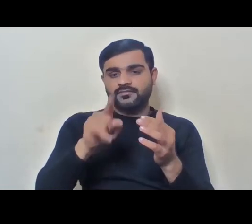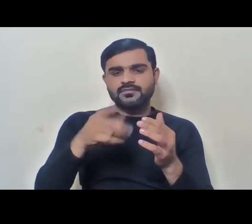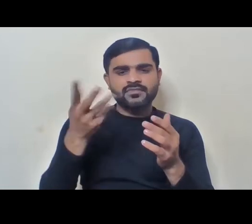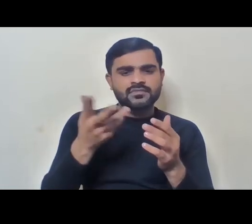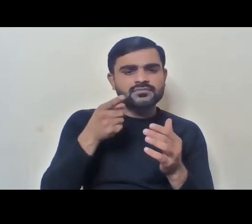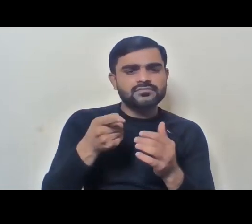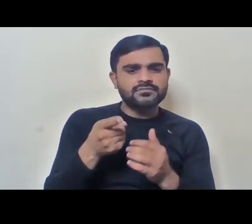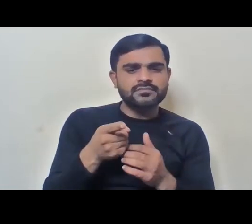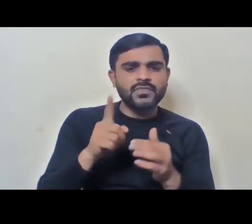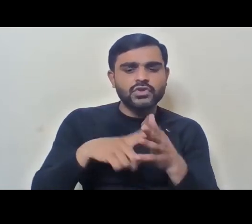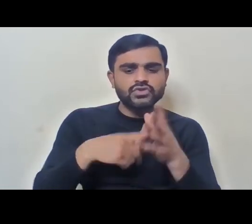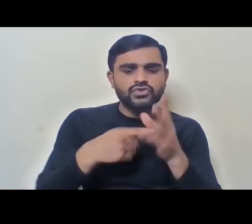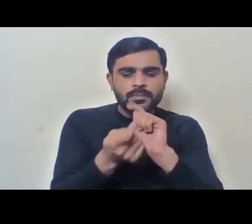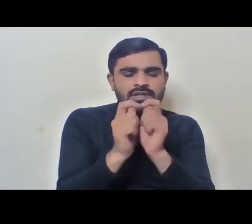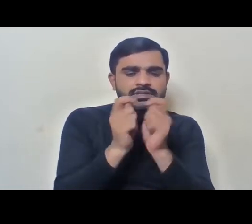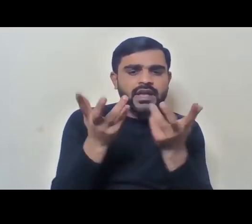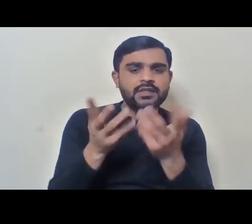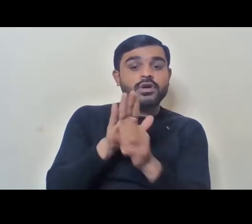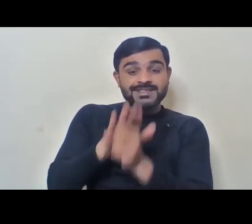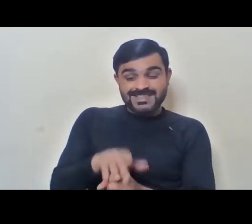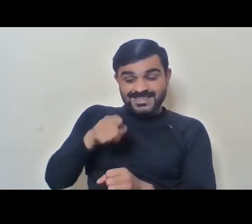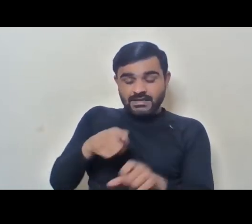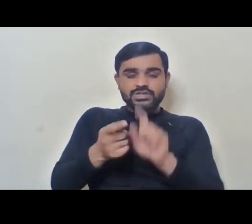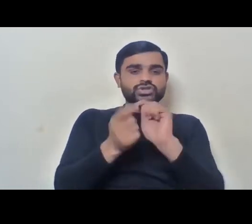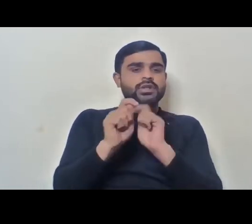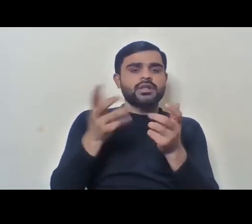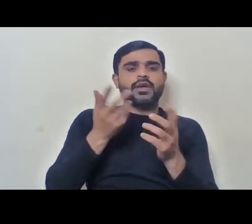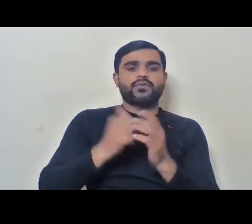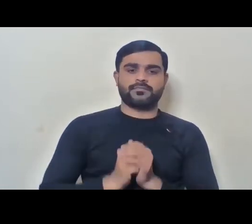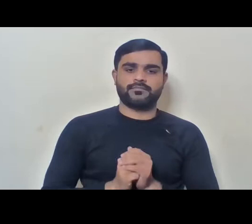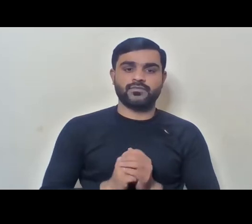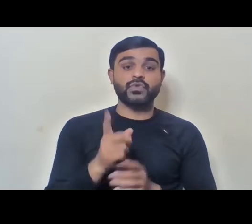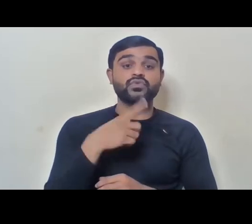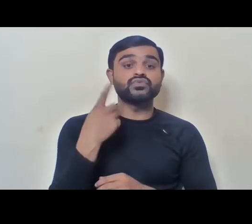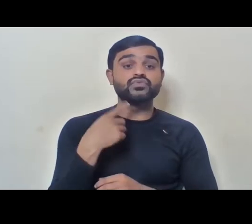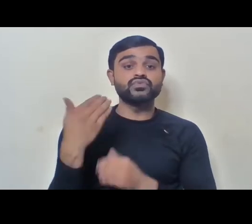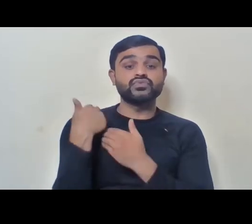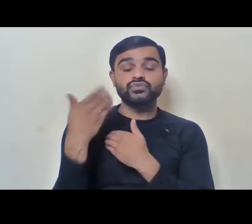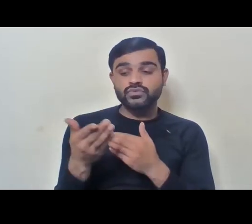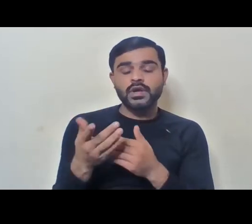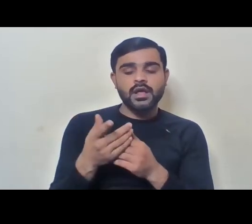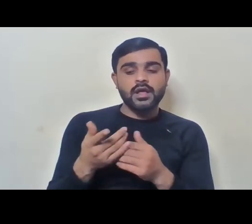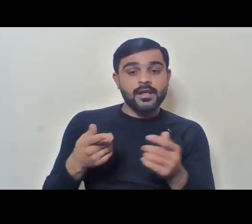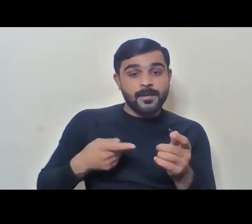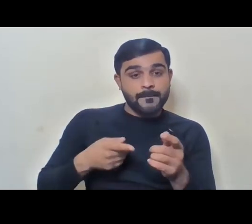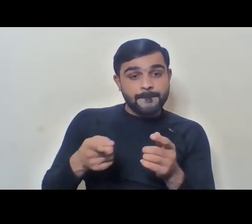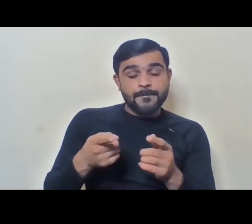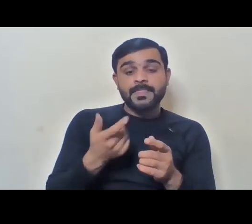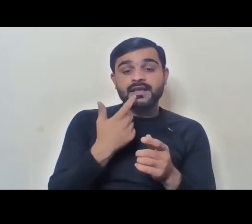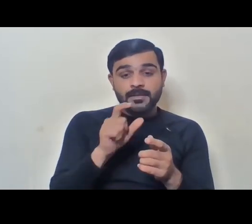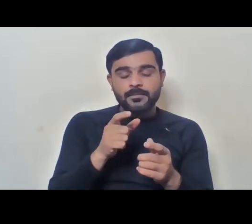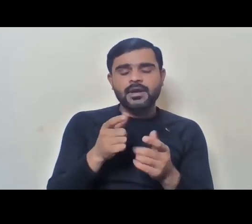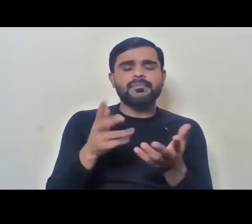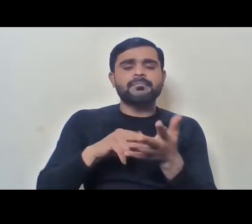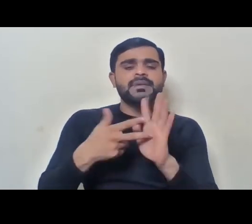is this implemented? This is implemented by an obligation to provide reasonable accommodation.